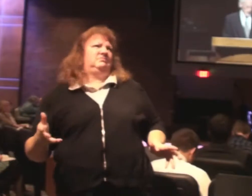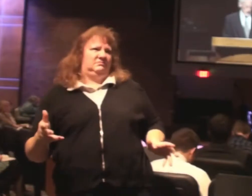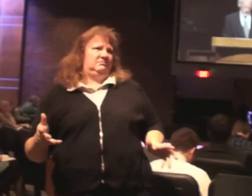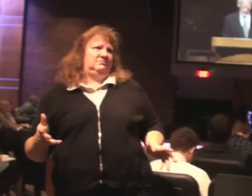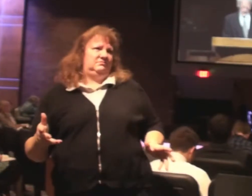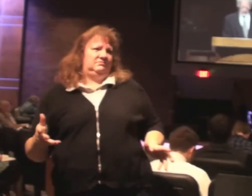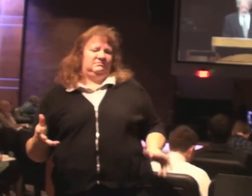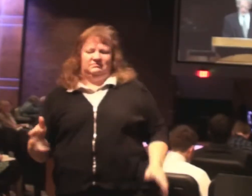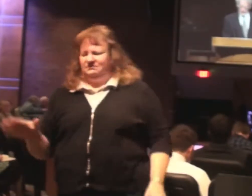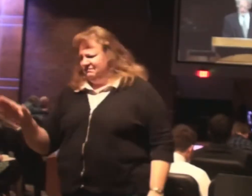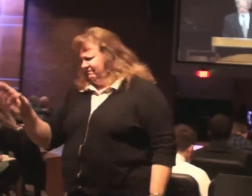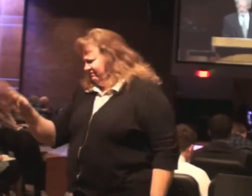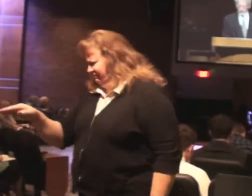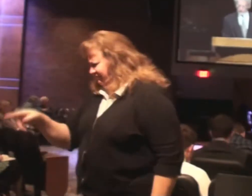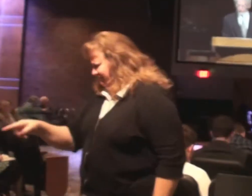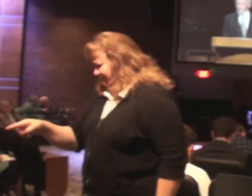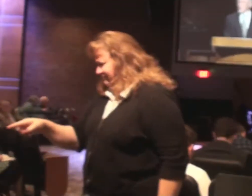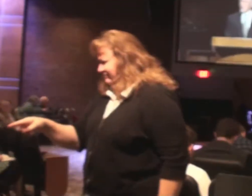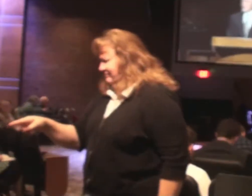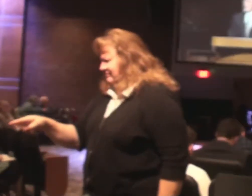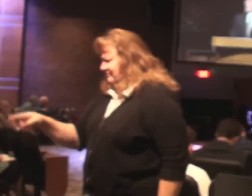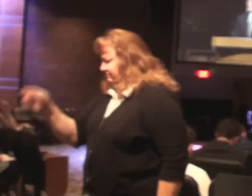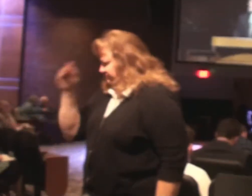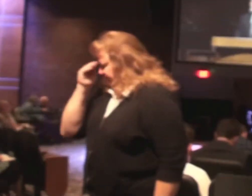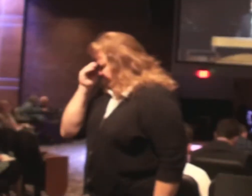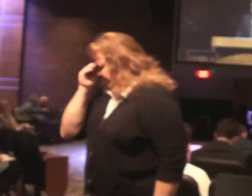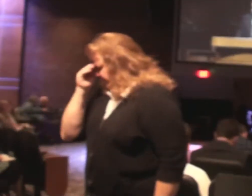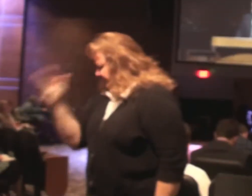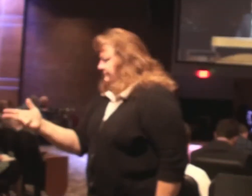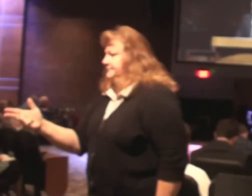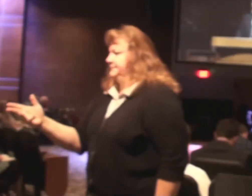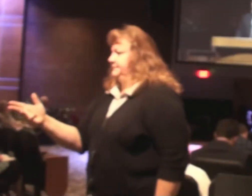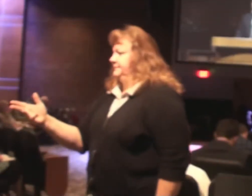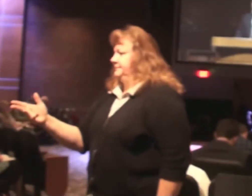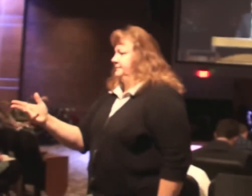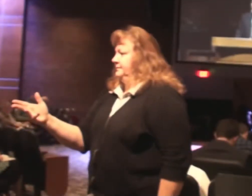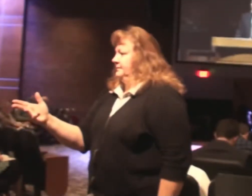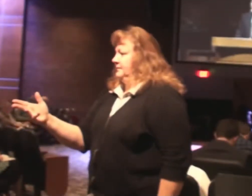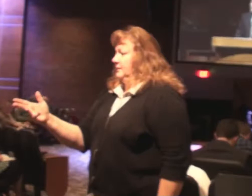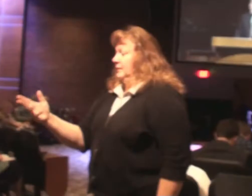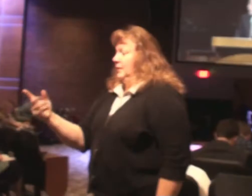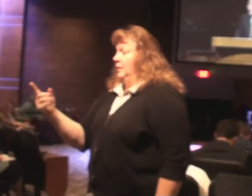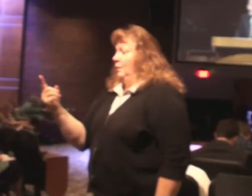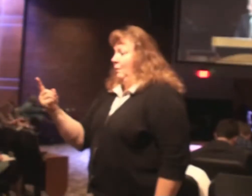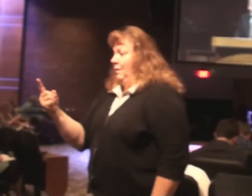to Nicodemus, for I say to you, unless one is born again,